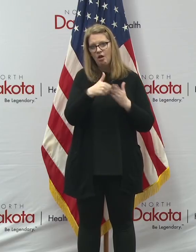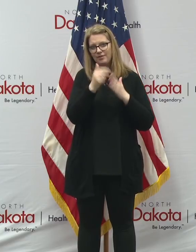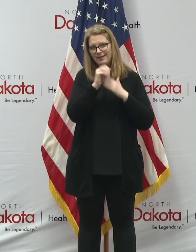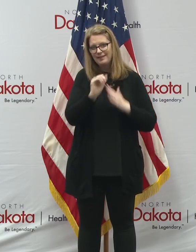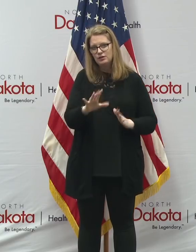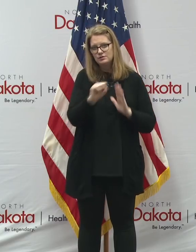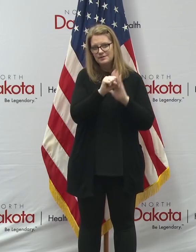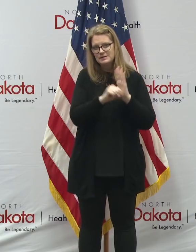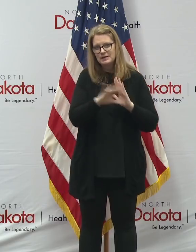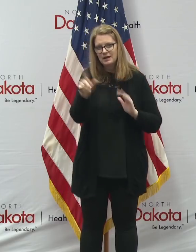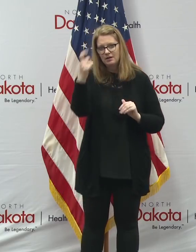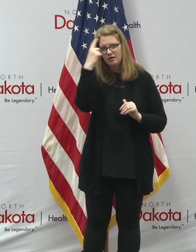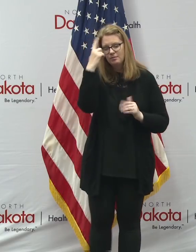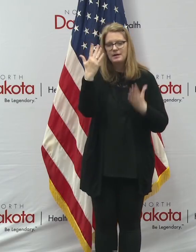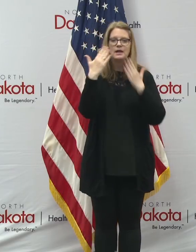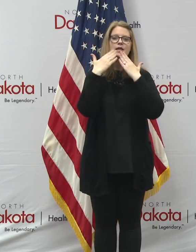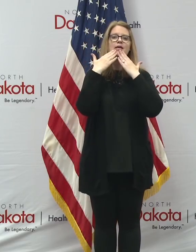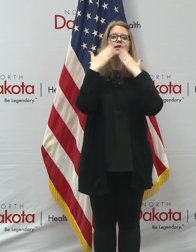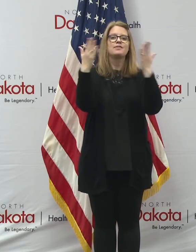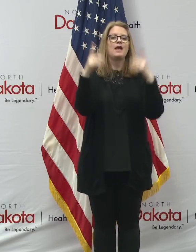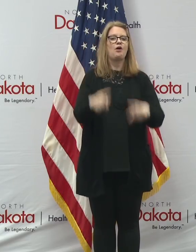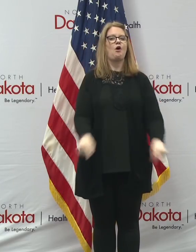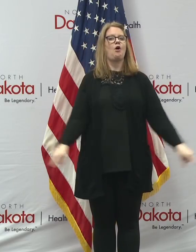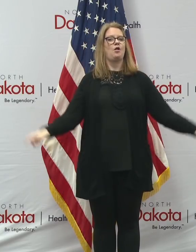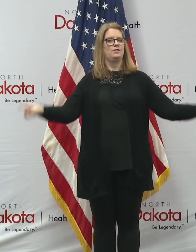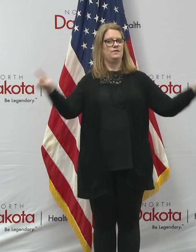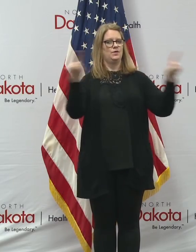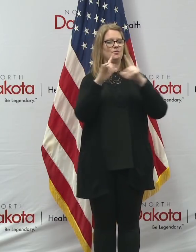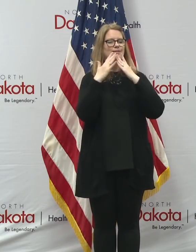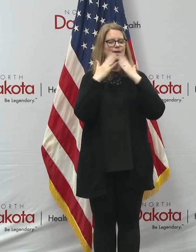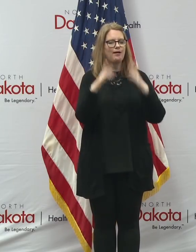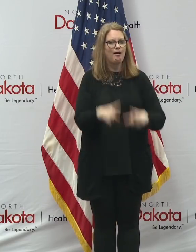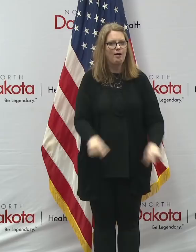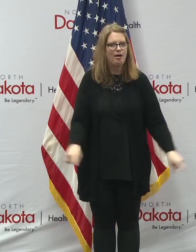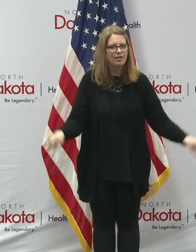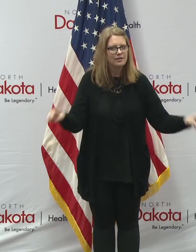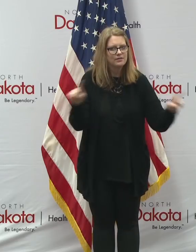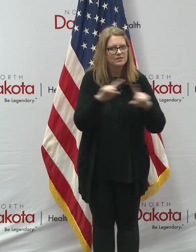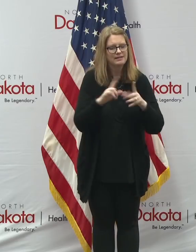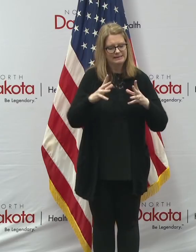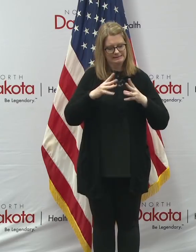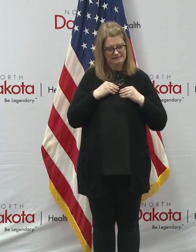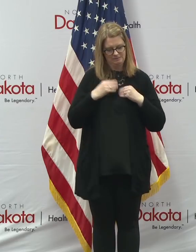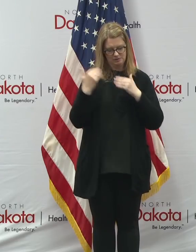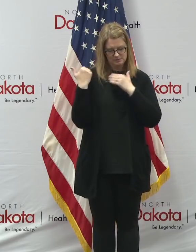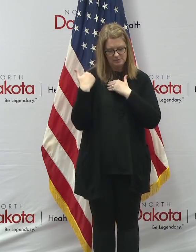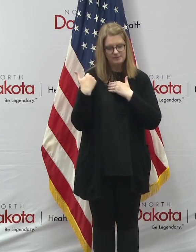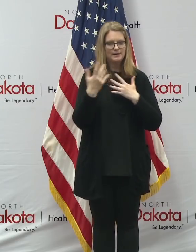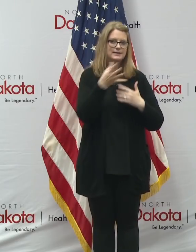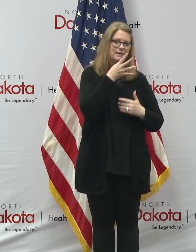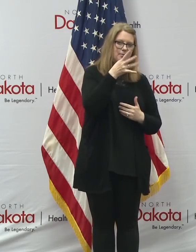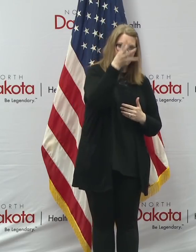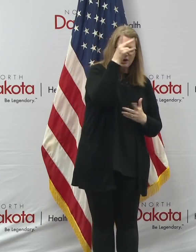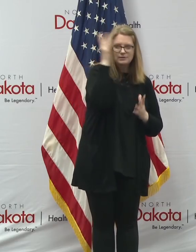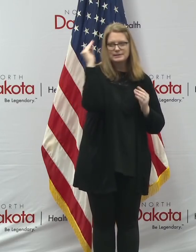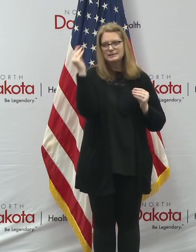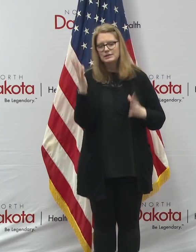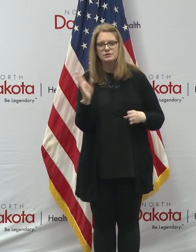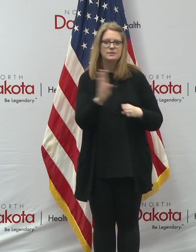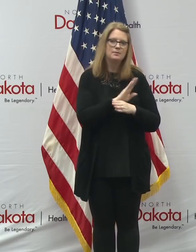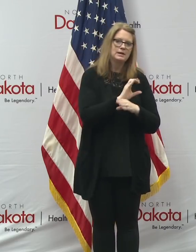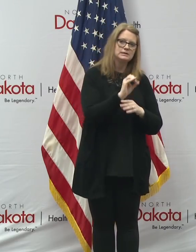thank, uh, all the individuals of the state who are doing their part, uh, as individuals, as parents, as business owners, as teachers,